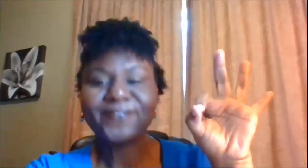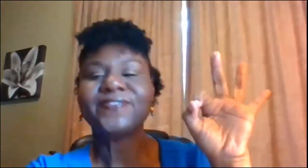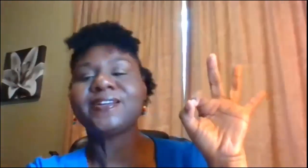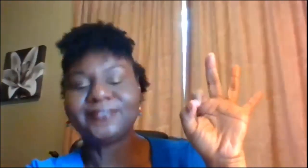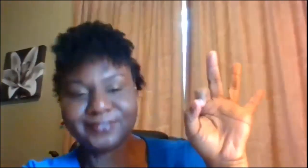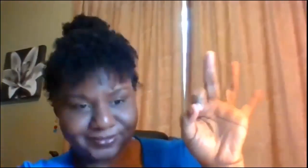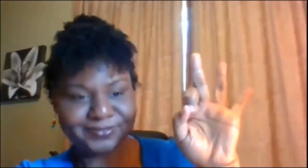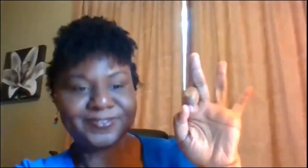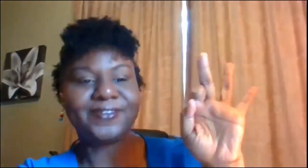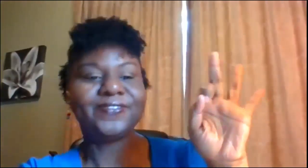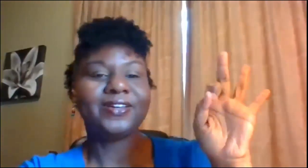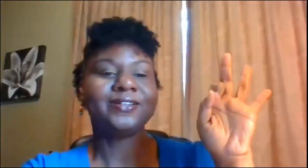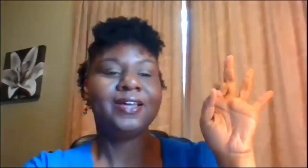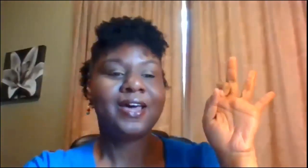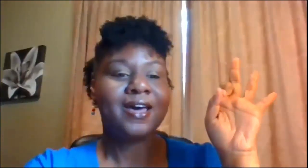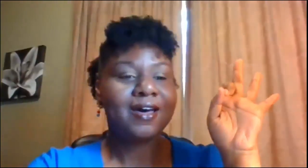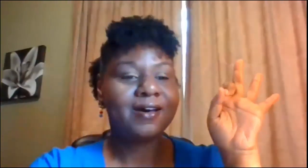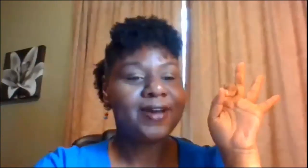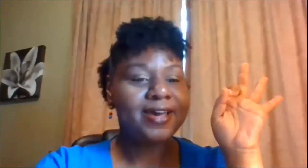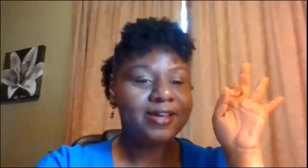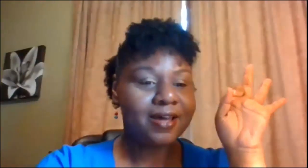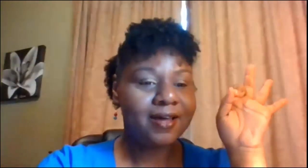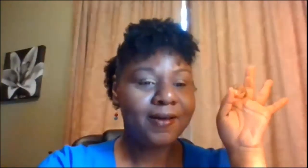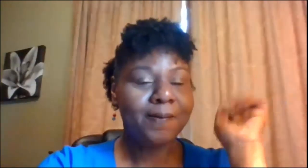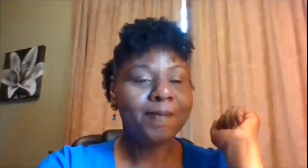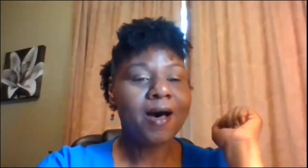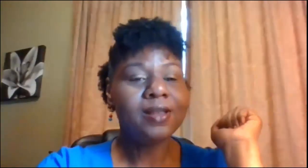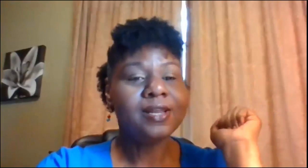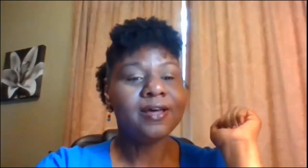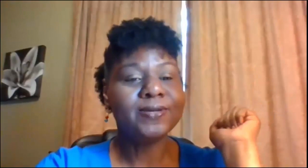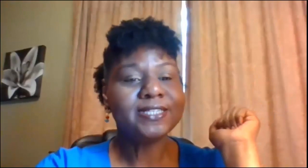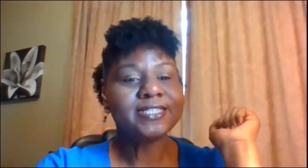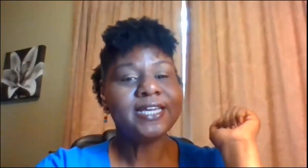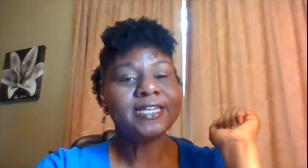perfect perfect all right um Paula what's ten